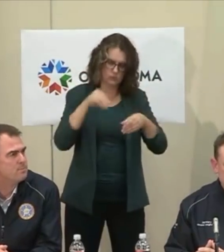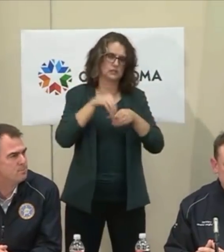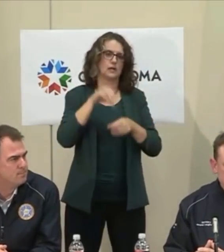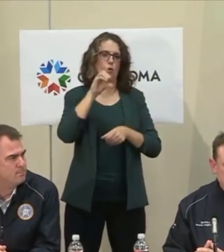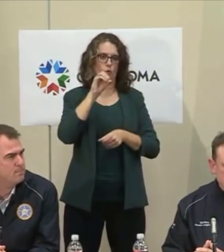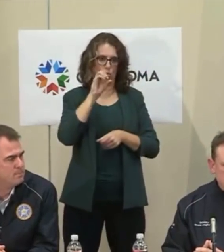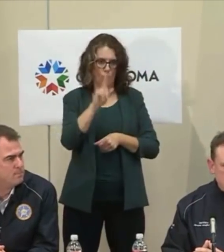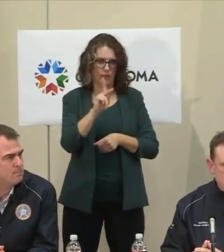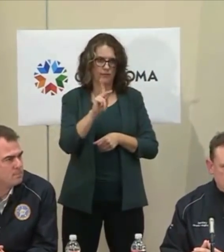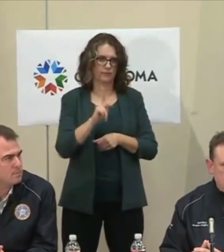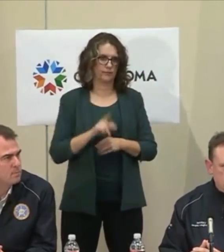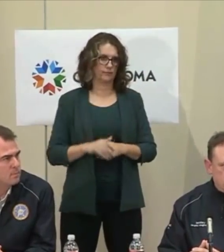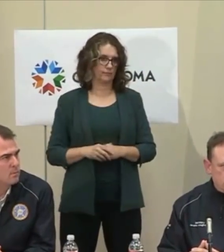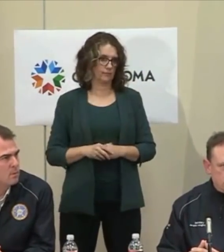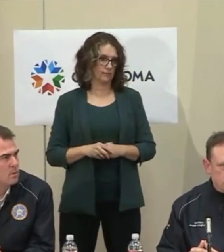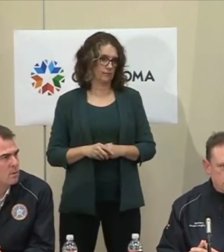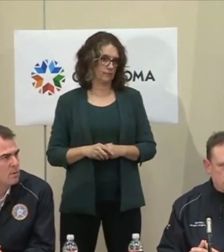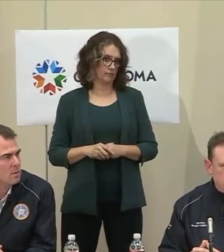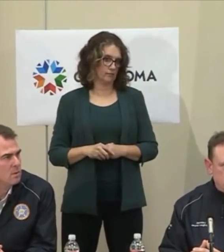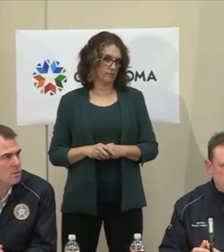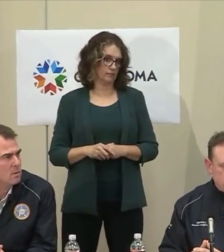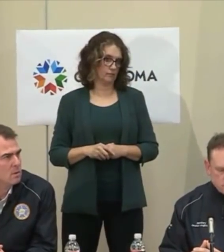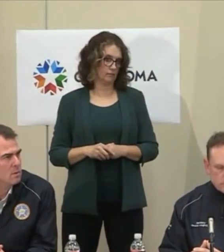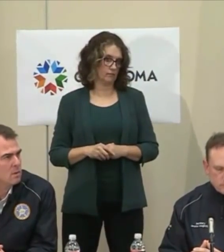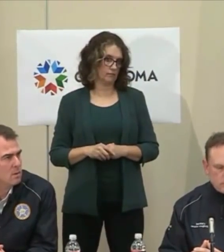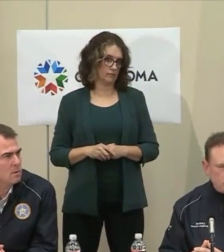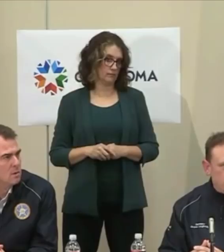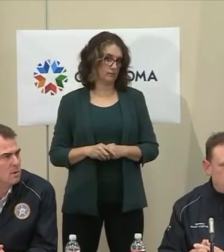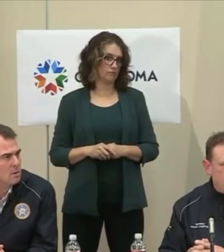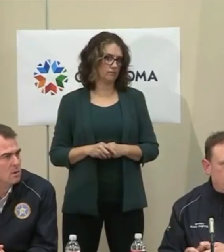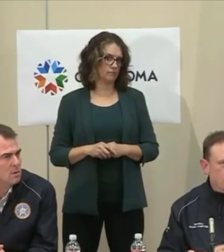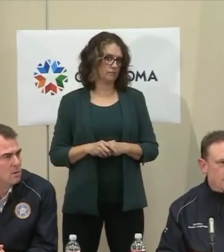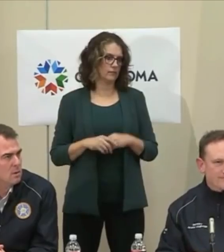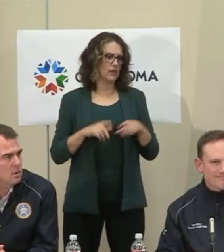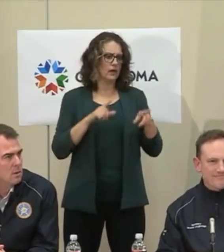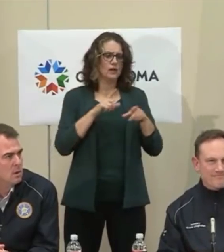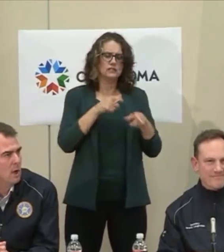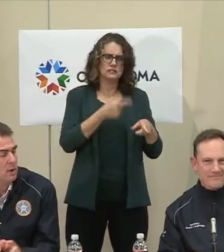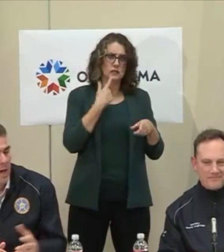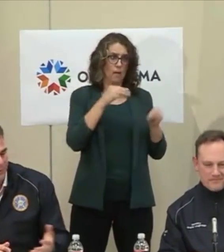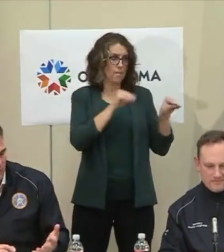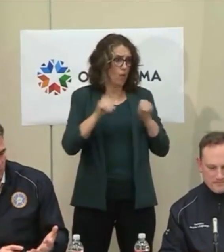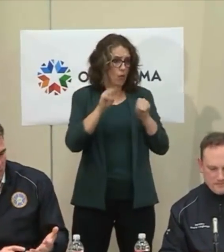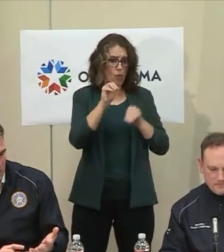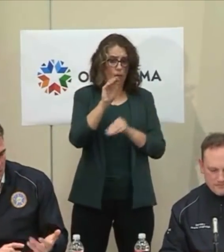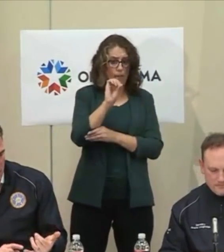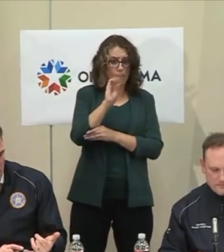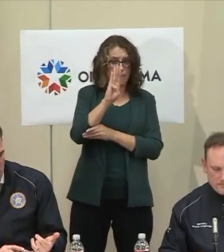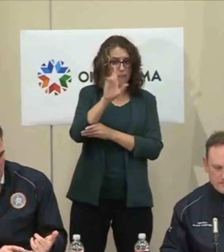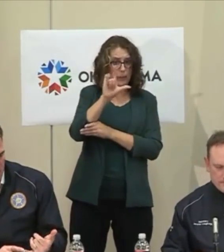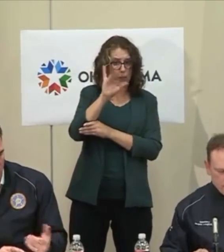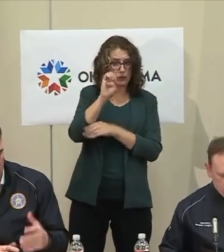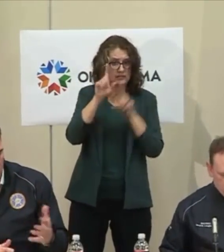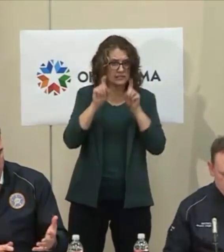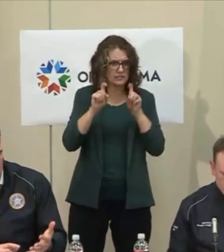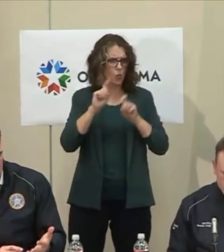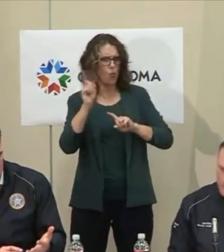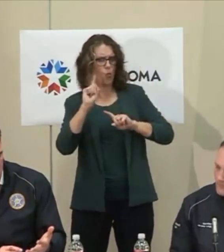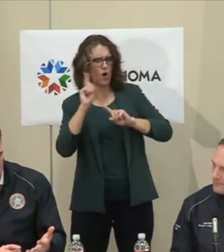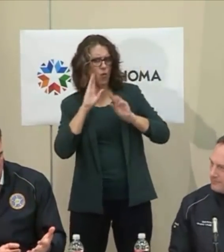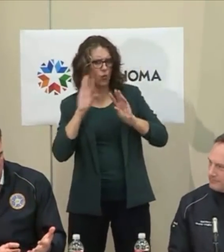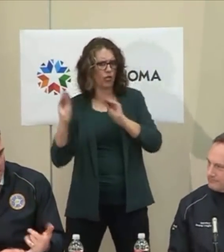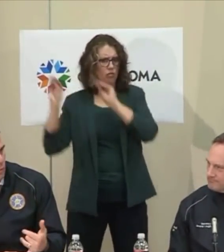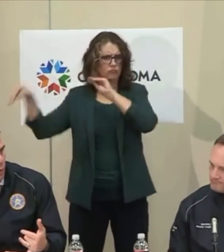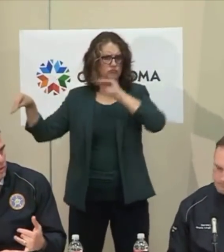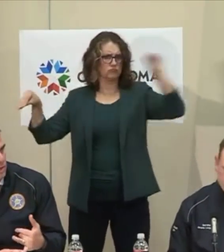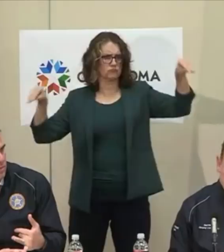sites online this week. Does anybody have any details on where those would be located and what that would look like here? Yeah, so the four mobile testing